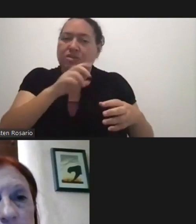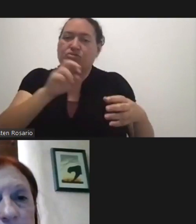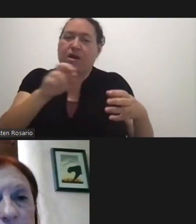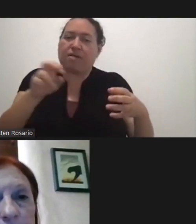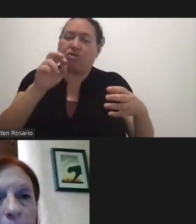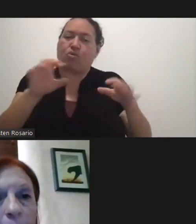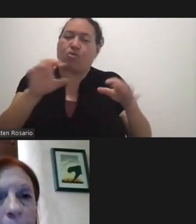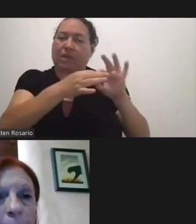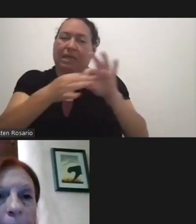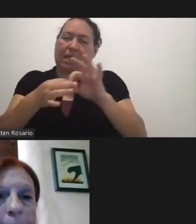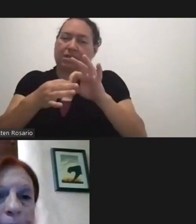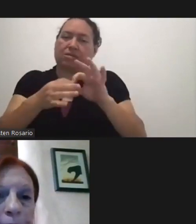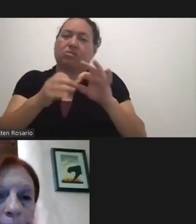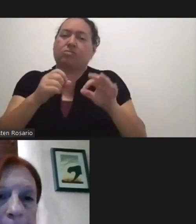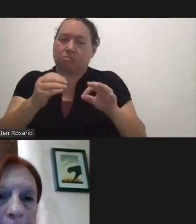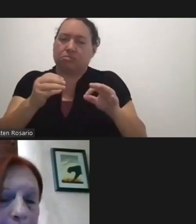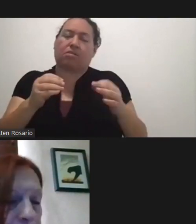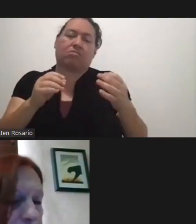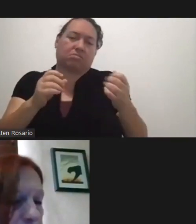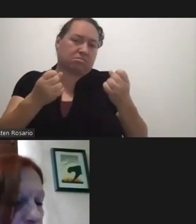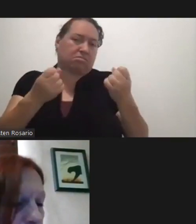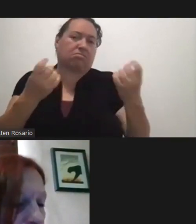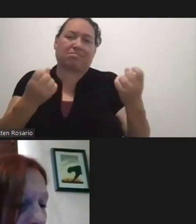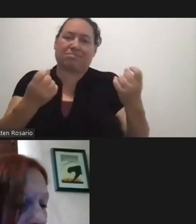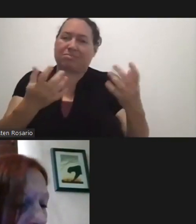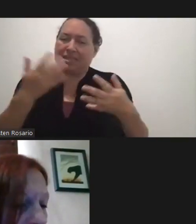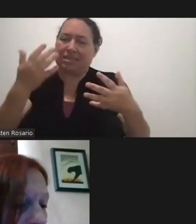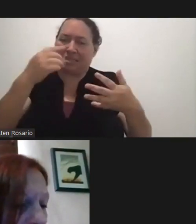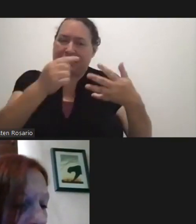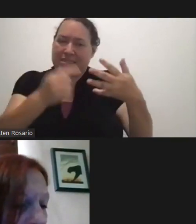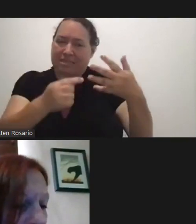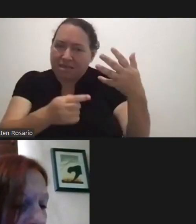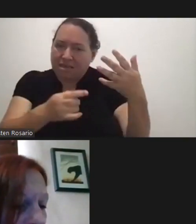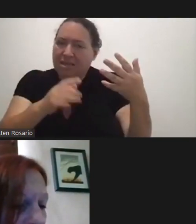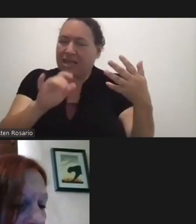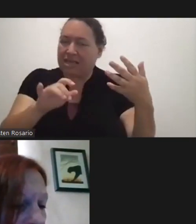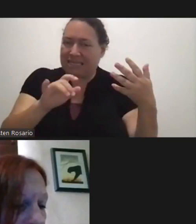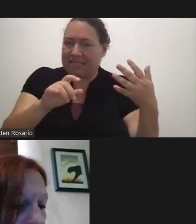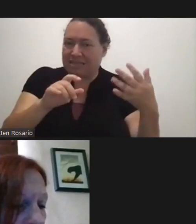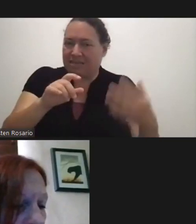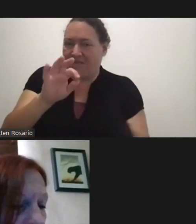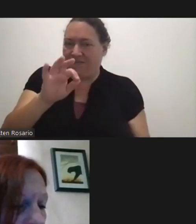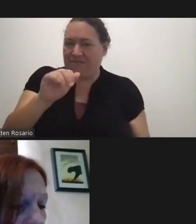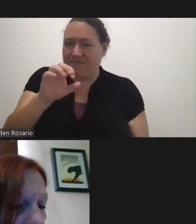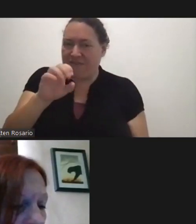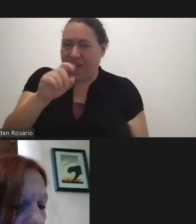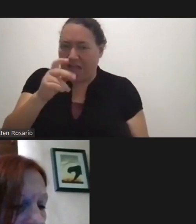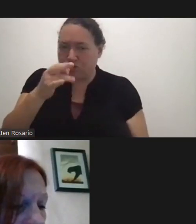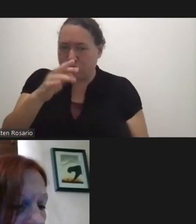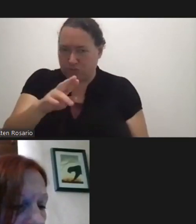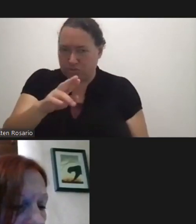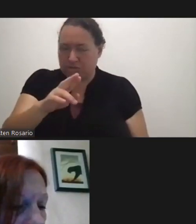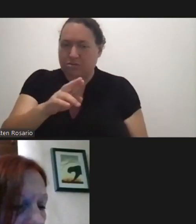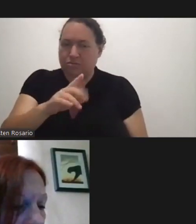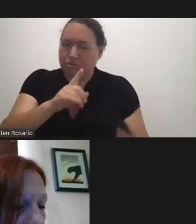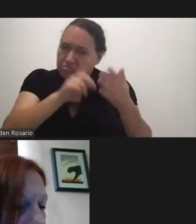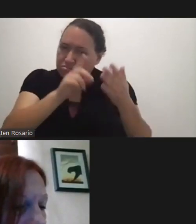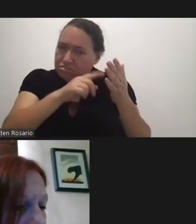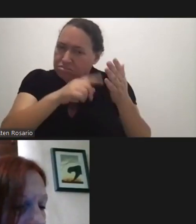Lot Of Different Factors To Consider But Certainly Will Do So